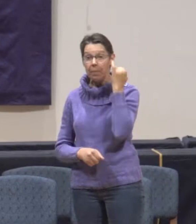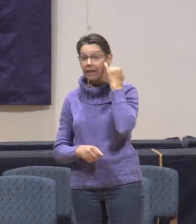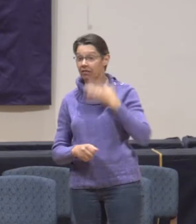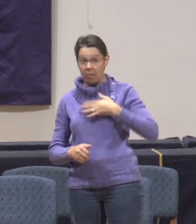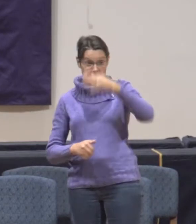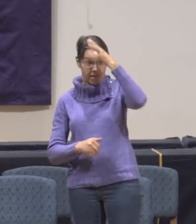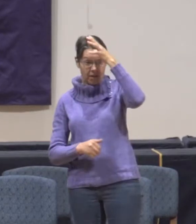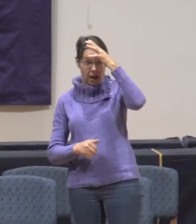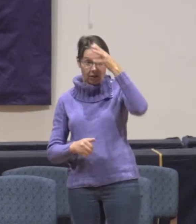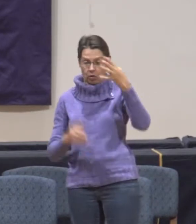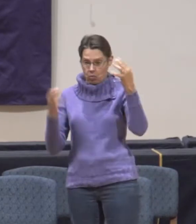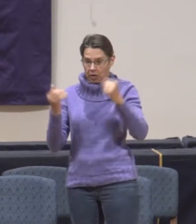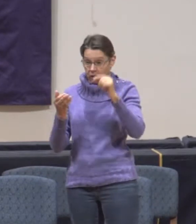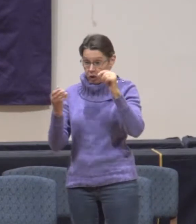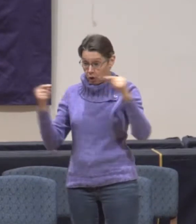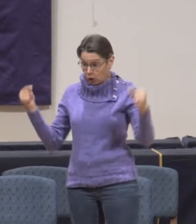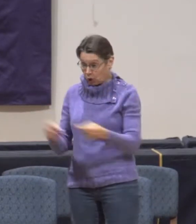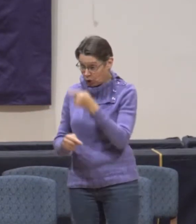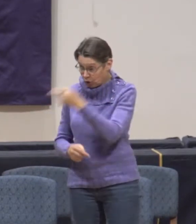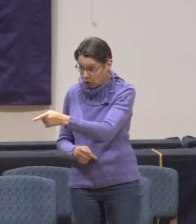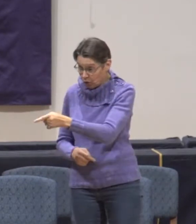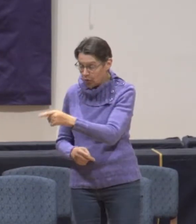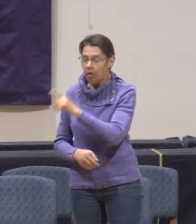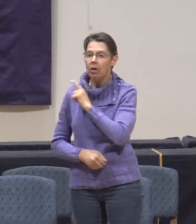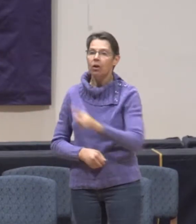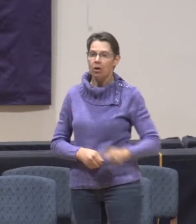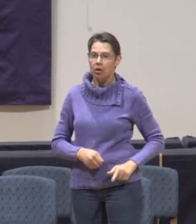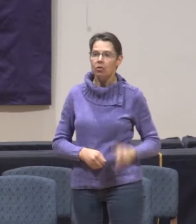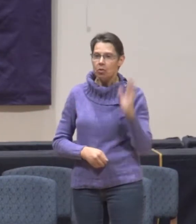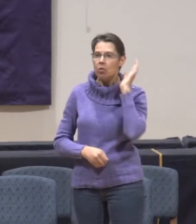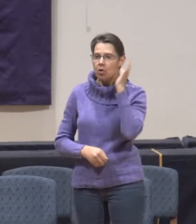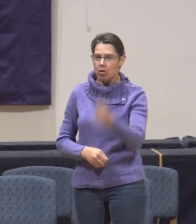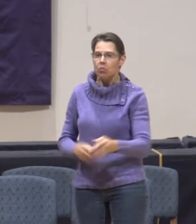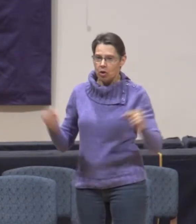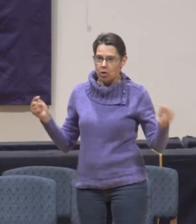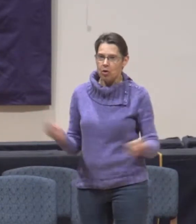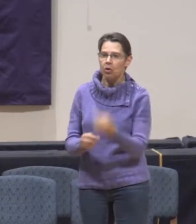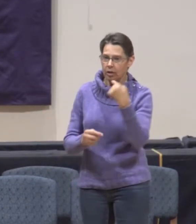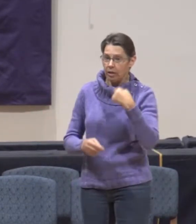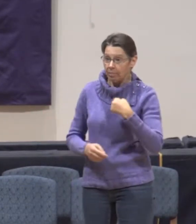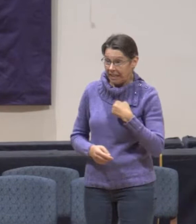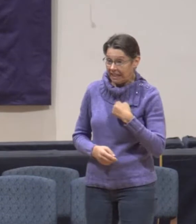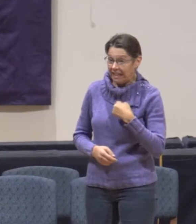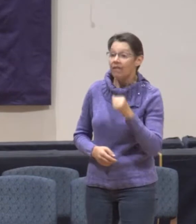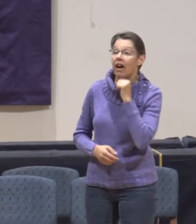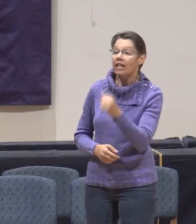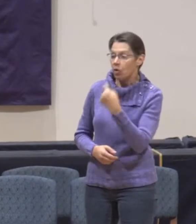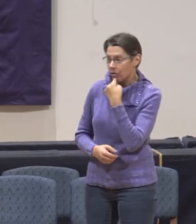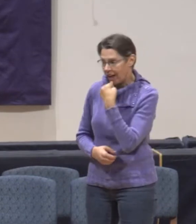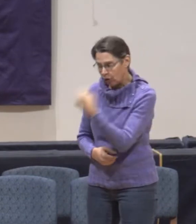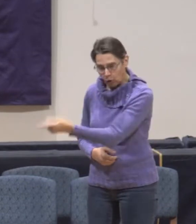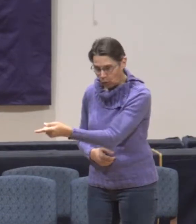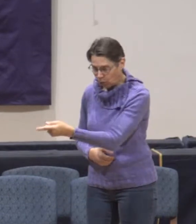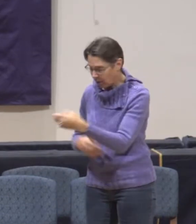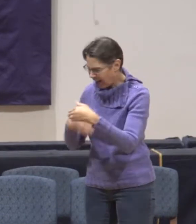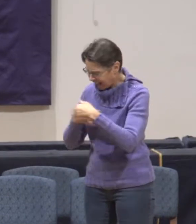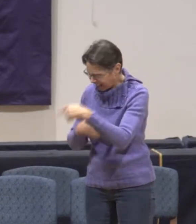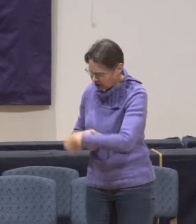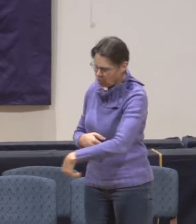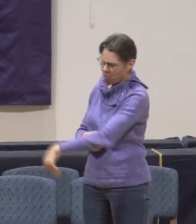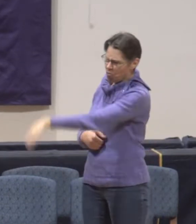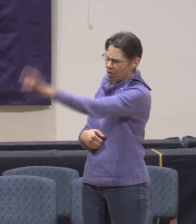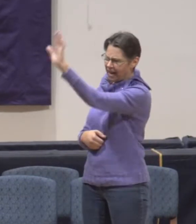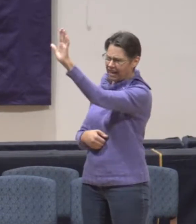father intends to do you harm, the Lord do so to Jonathan and more also if I do not disclose it to you and send you